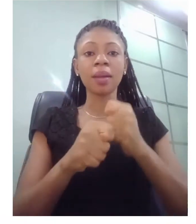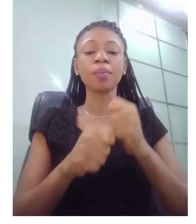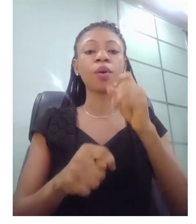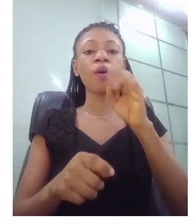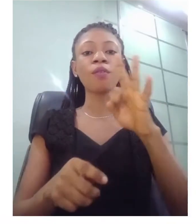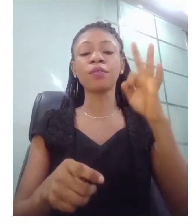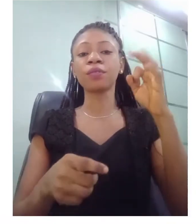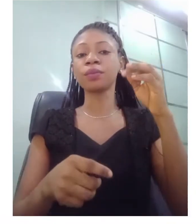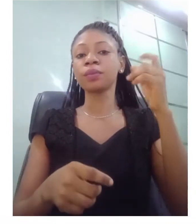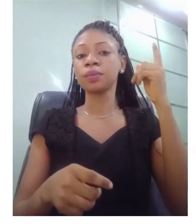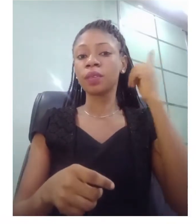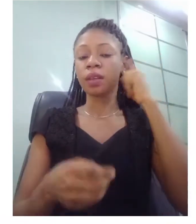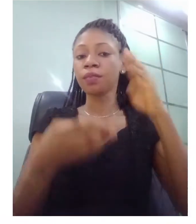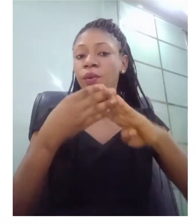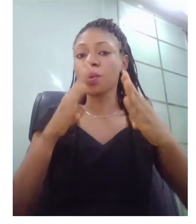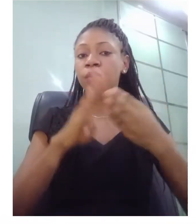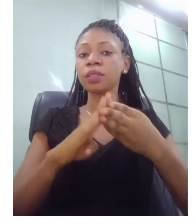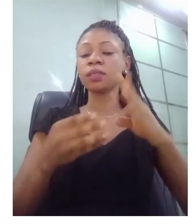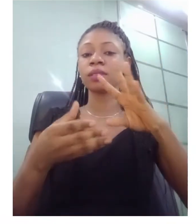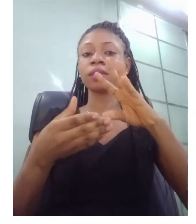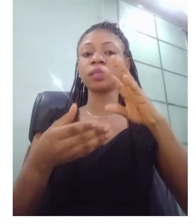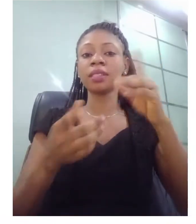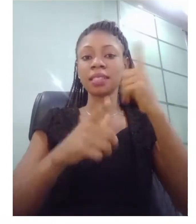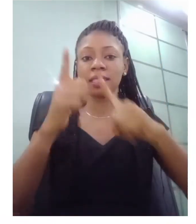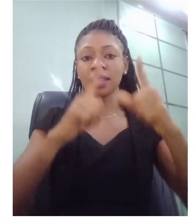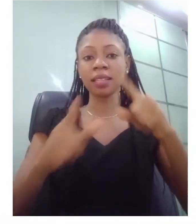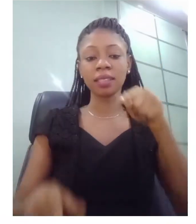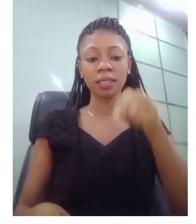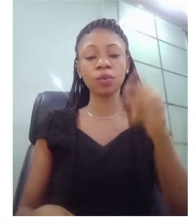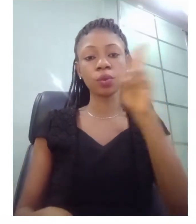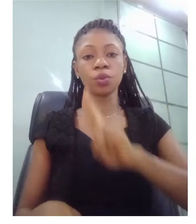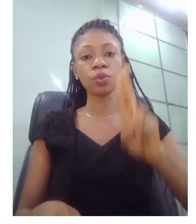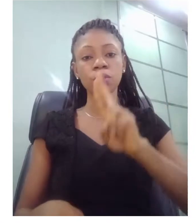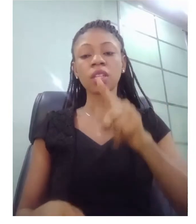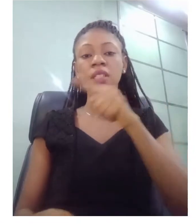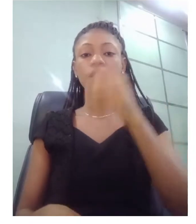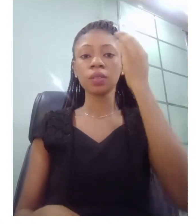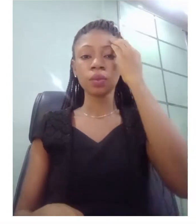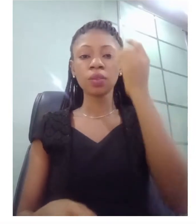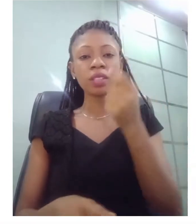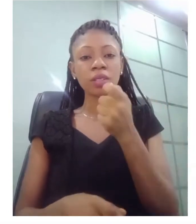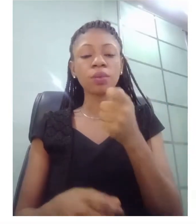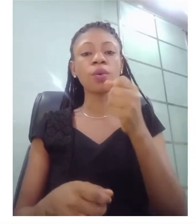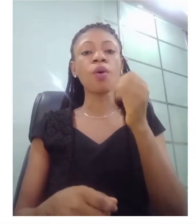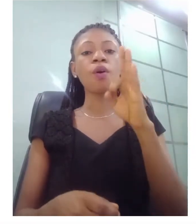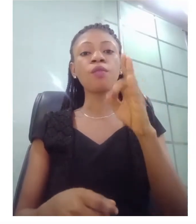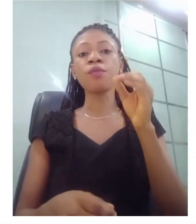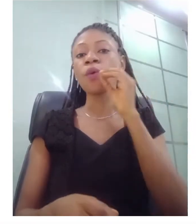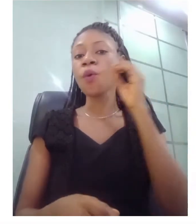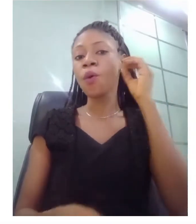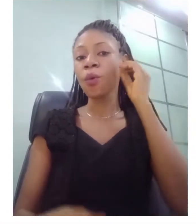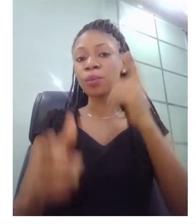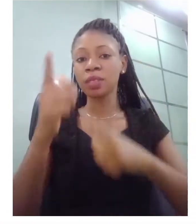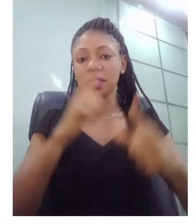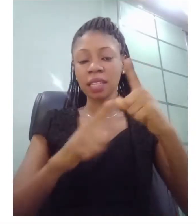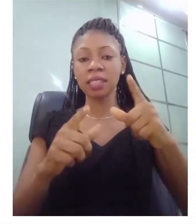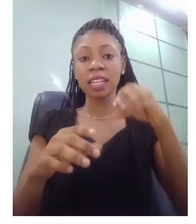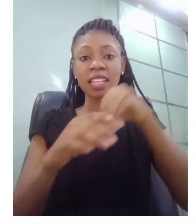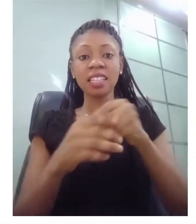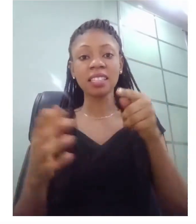themselves knew a little bit of home signs. And in this program, we have often said that there are